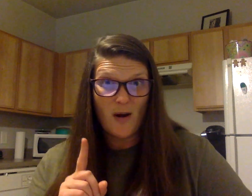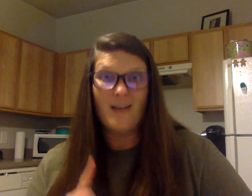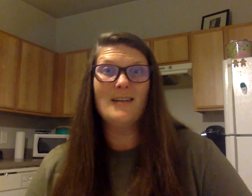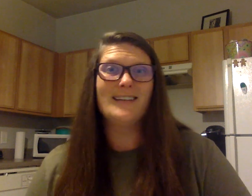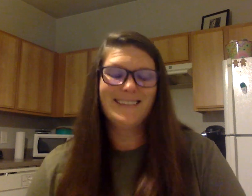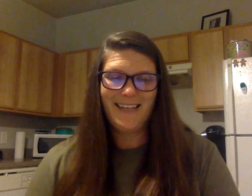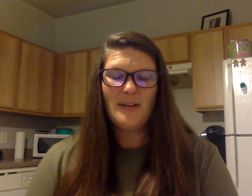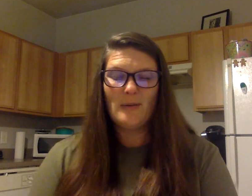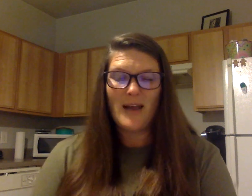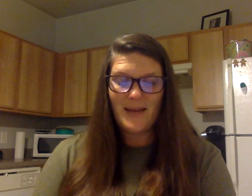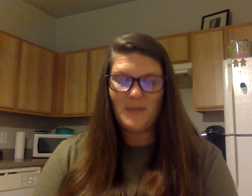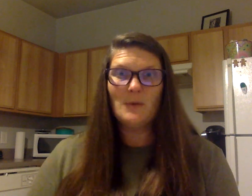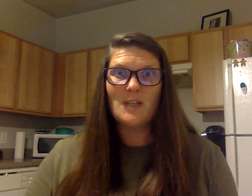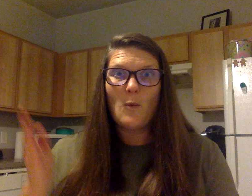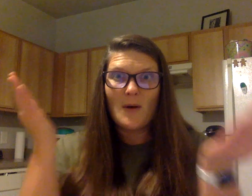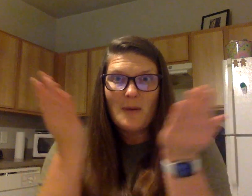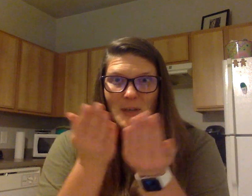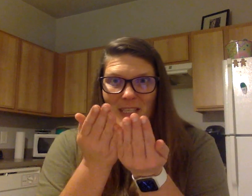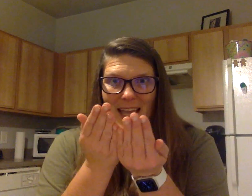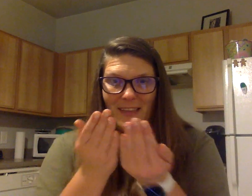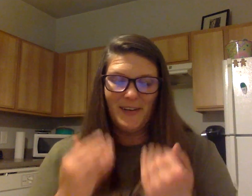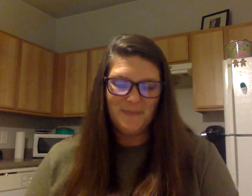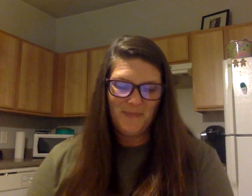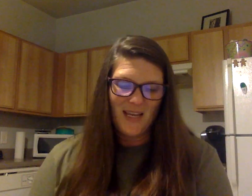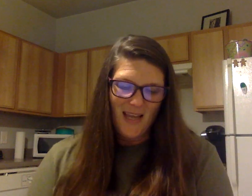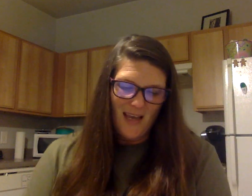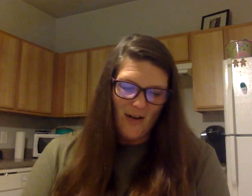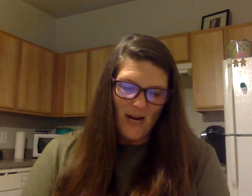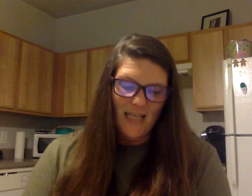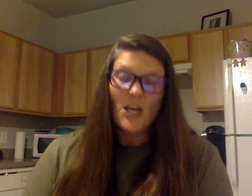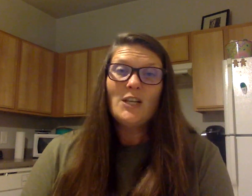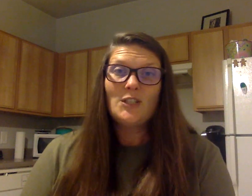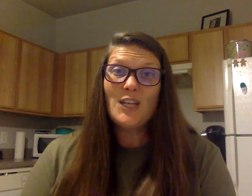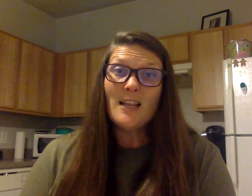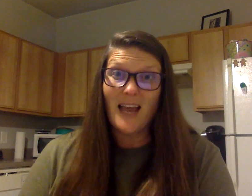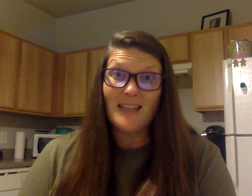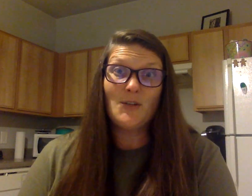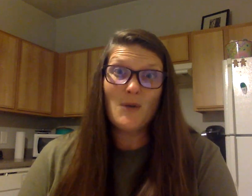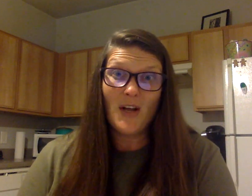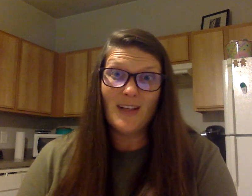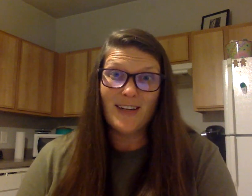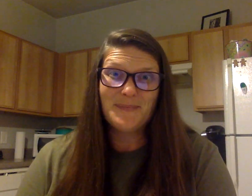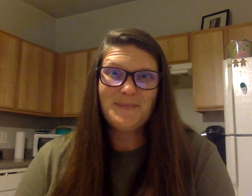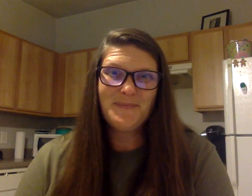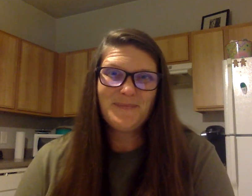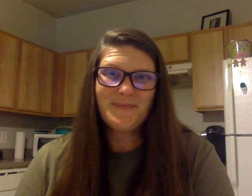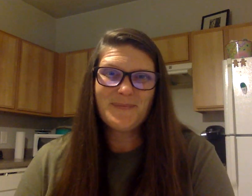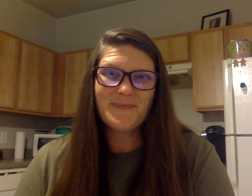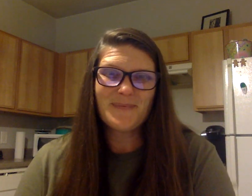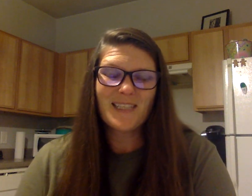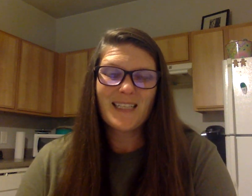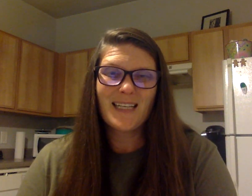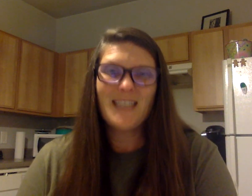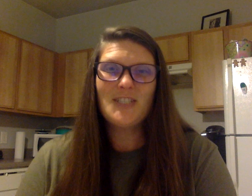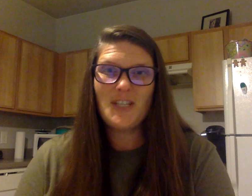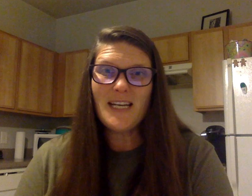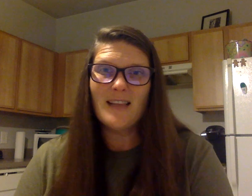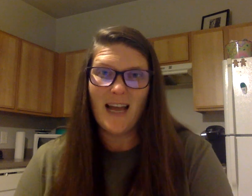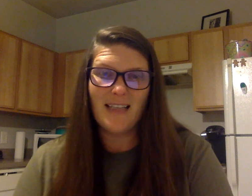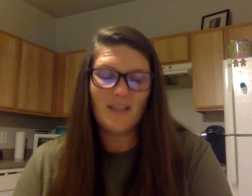word. Right? It was a word we put together. All right. She likes to color. She likes